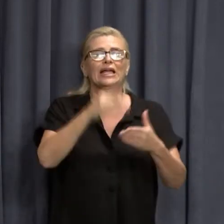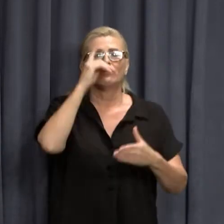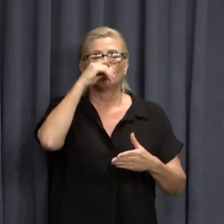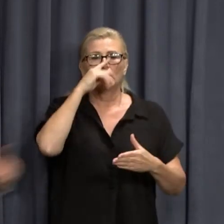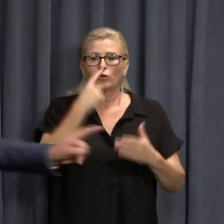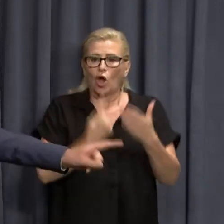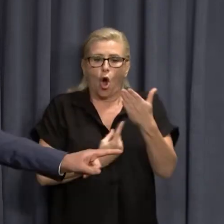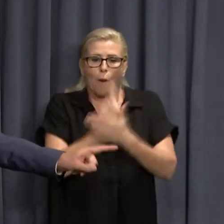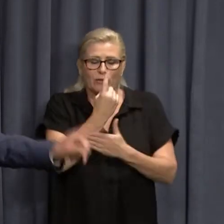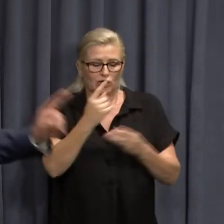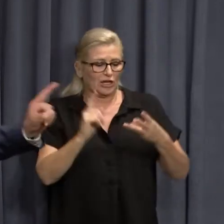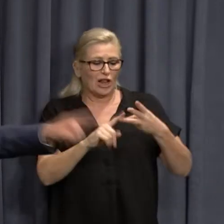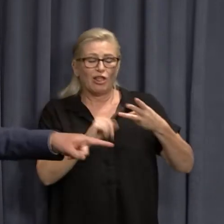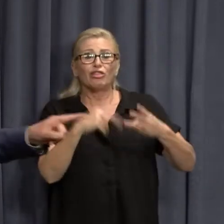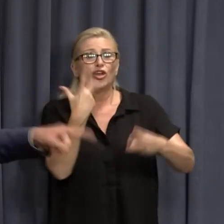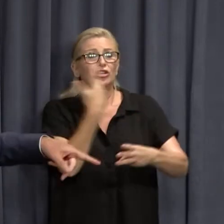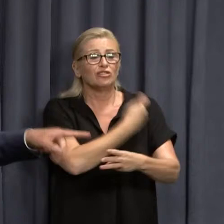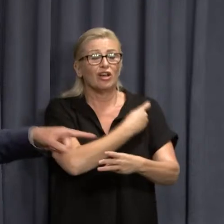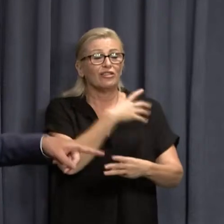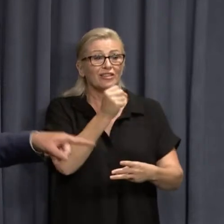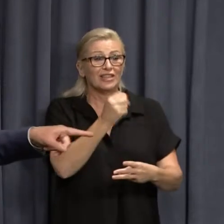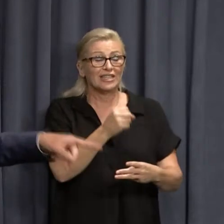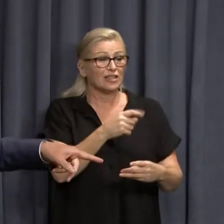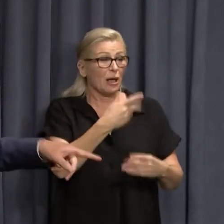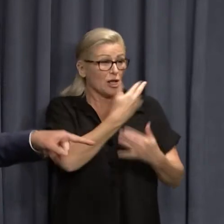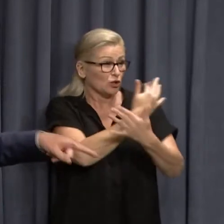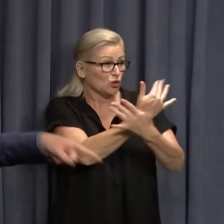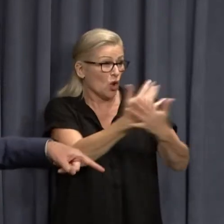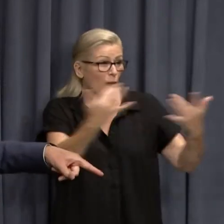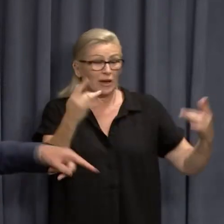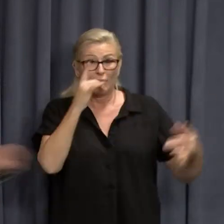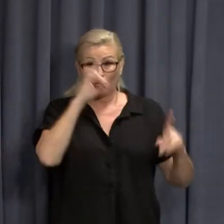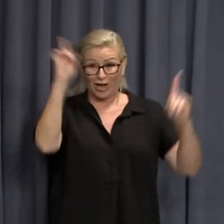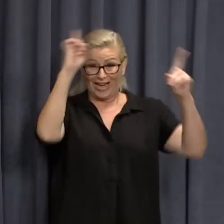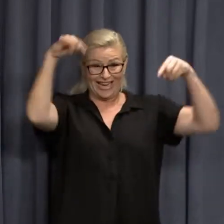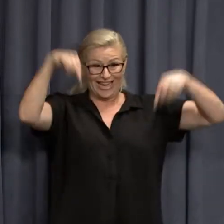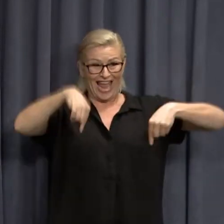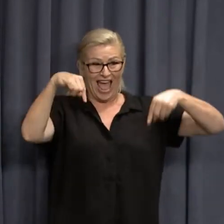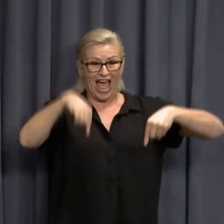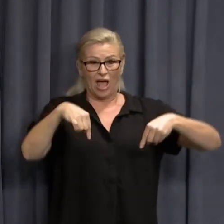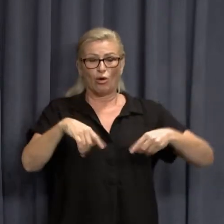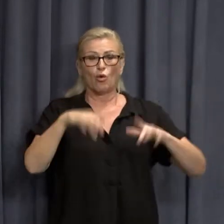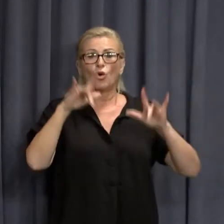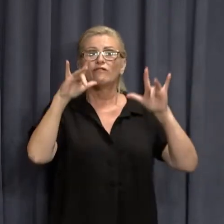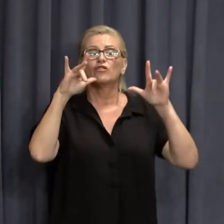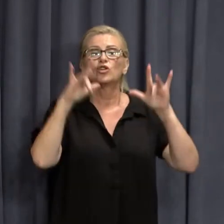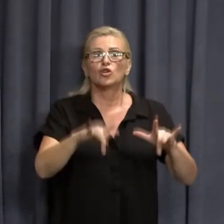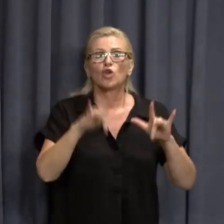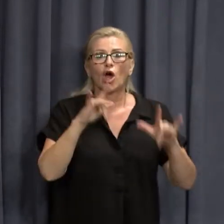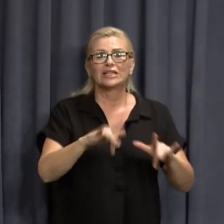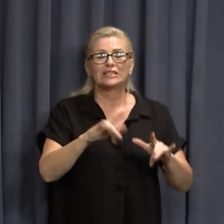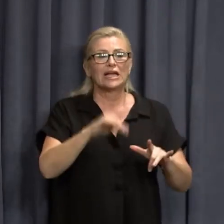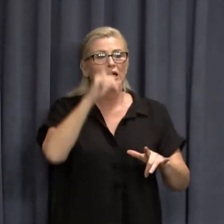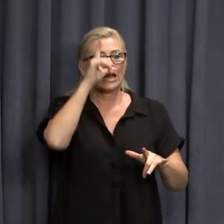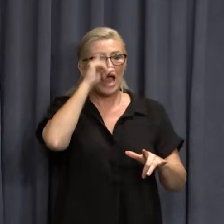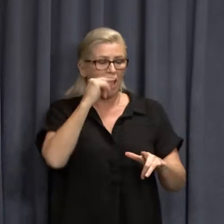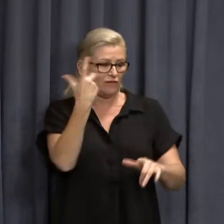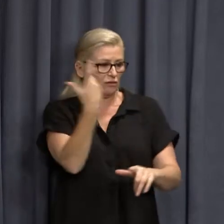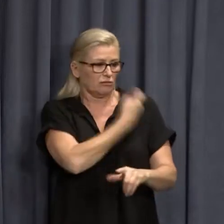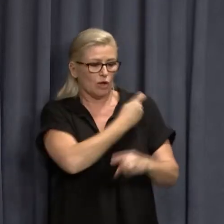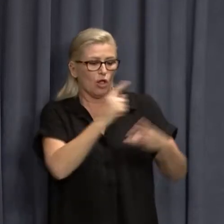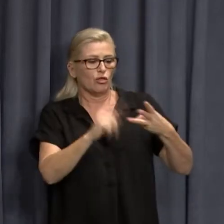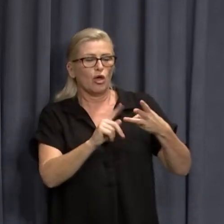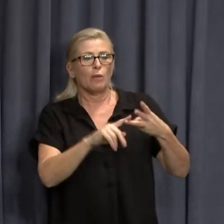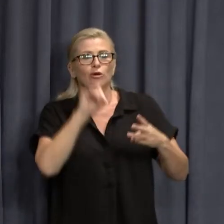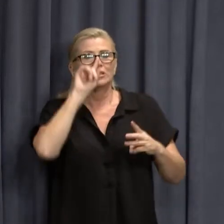the third dose. There's actually hundreds of thousands of people out there right now who haven't had the opportunity, because they're not eligible, to get